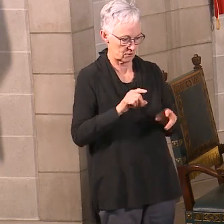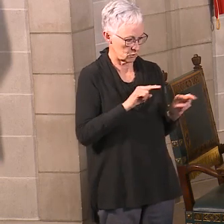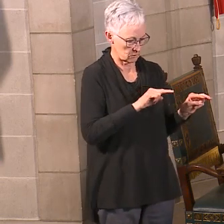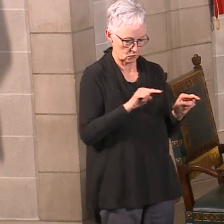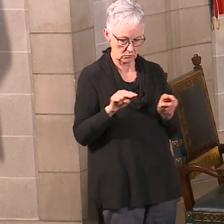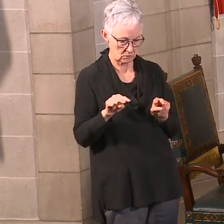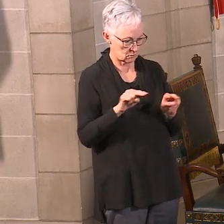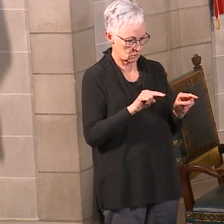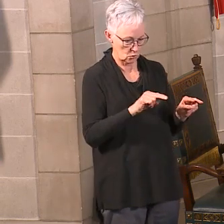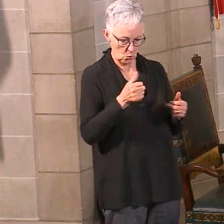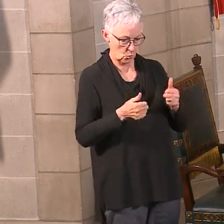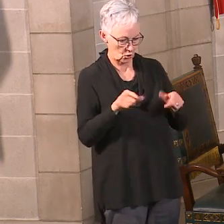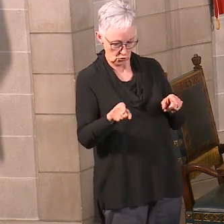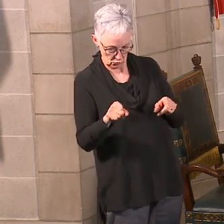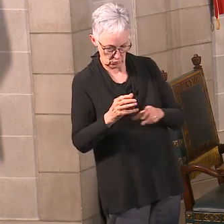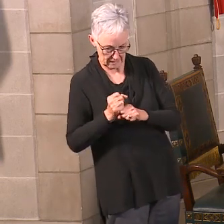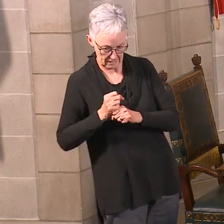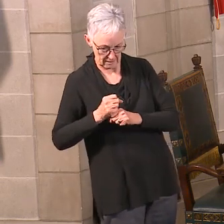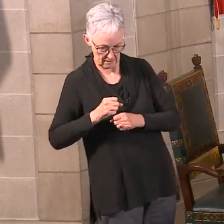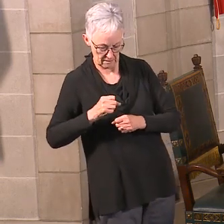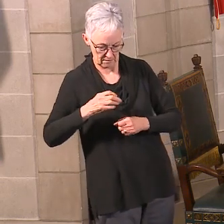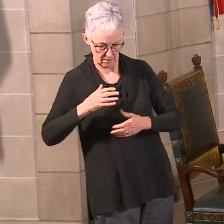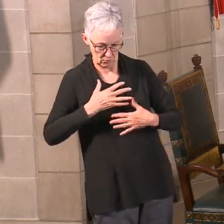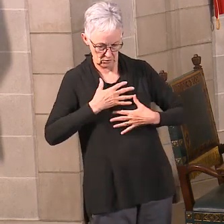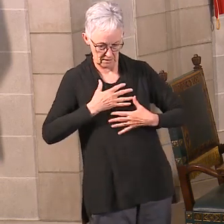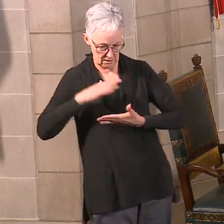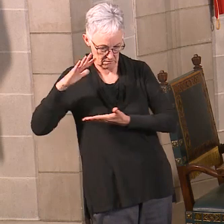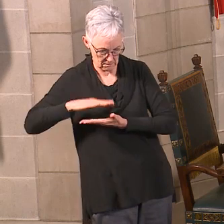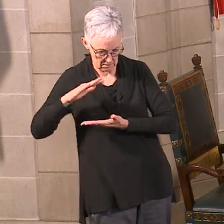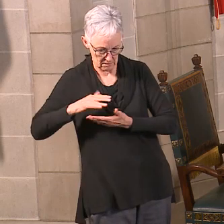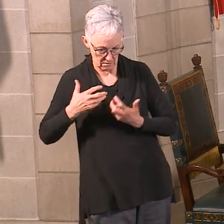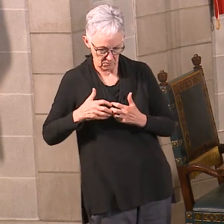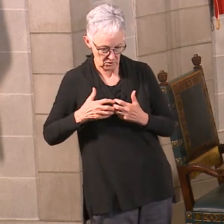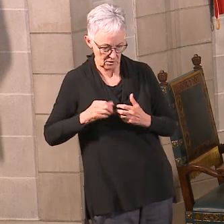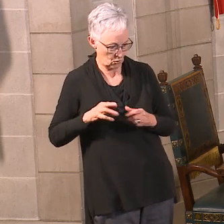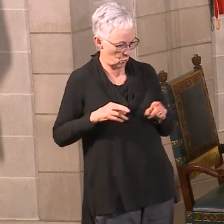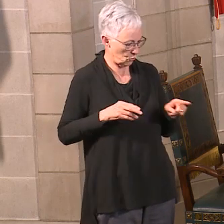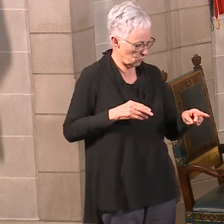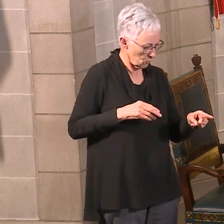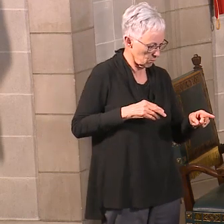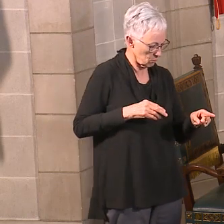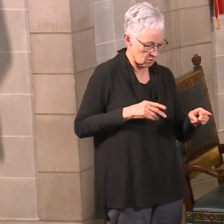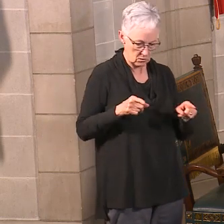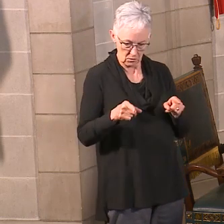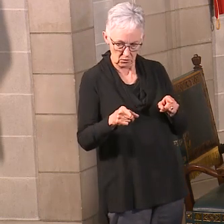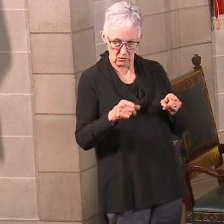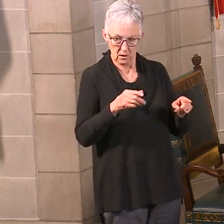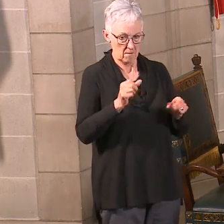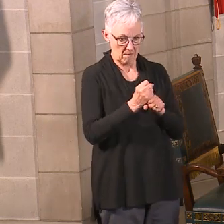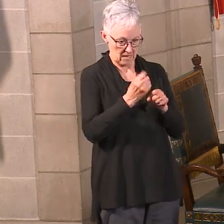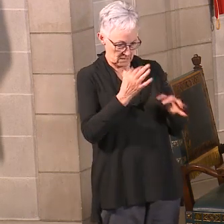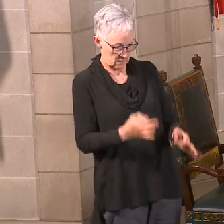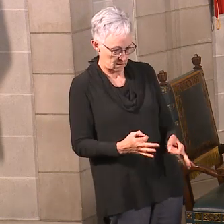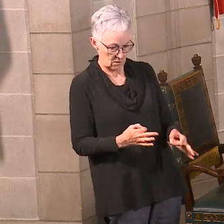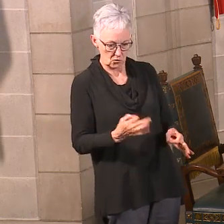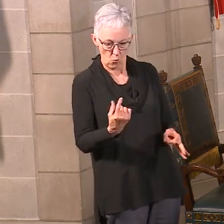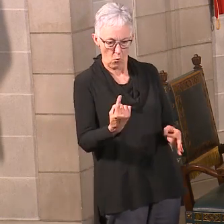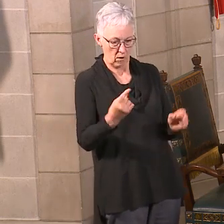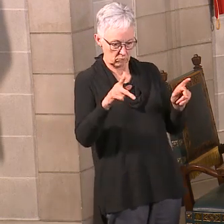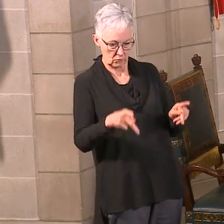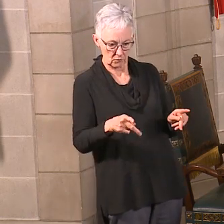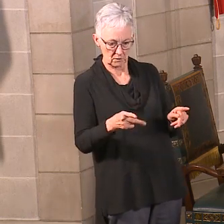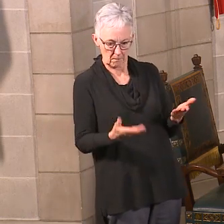one. So some patients were being left without that ventilator and, of course, that increases your fatalities. So that would be what I would consider,